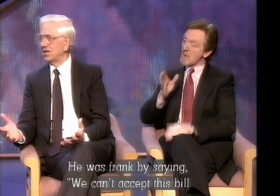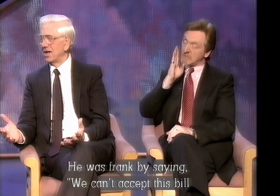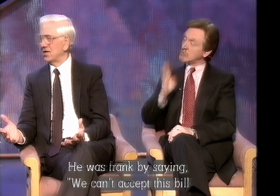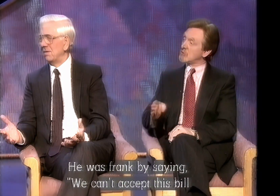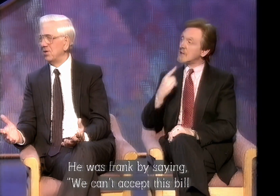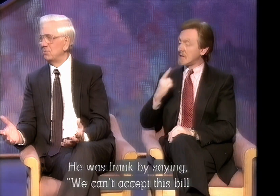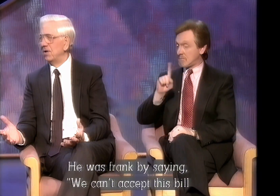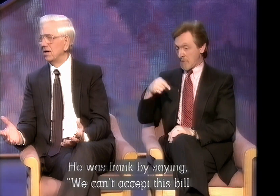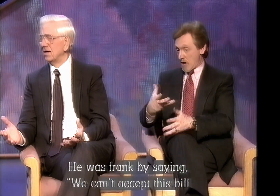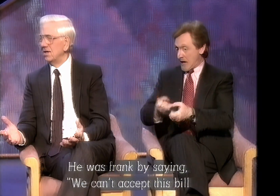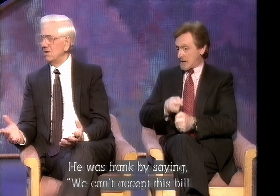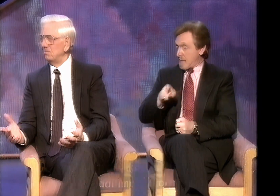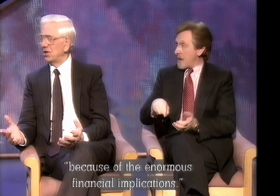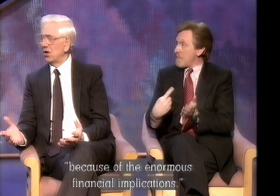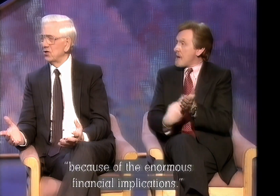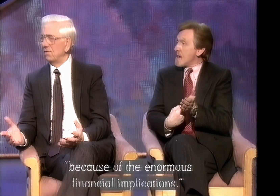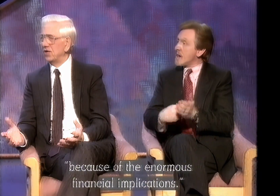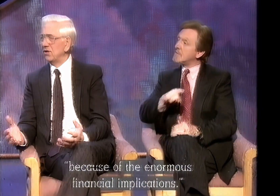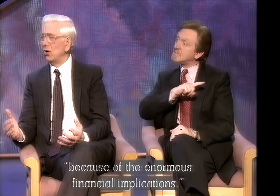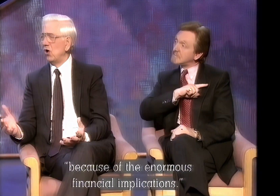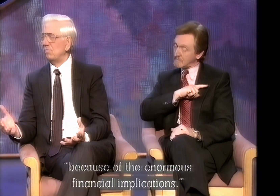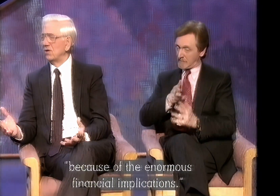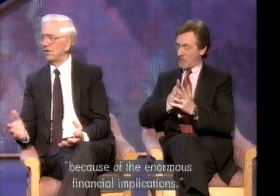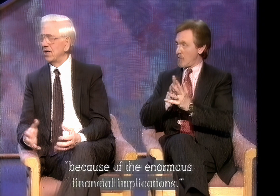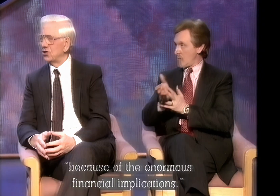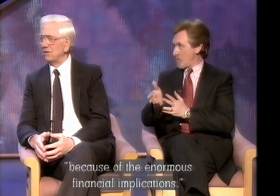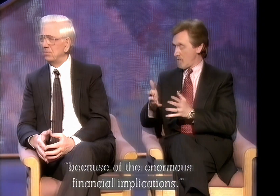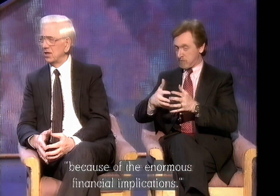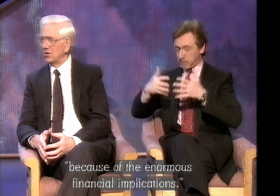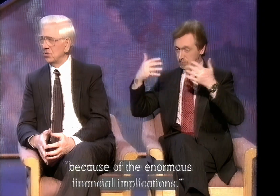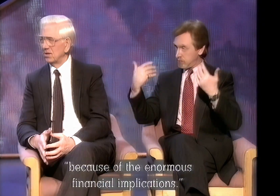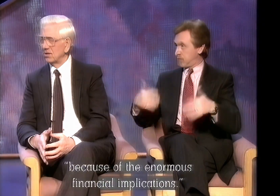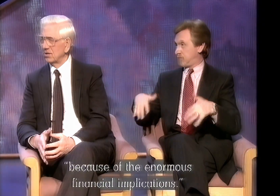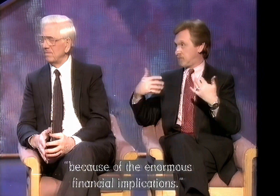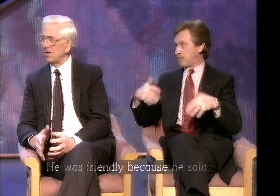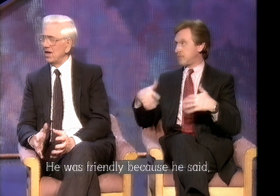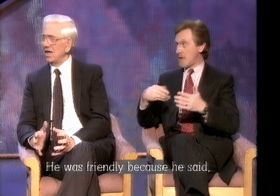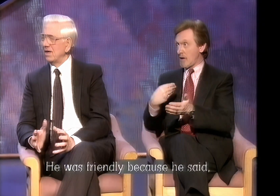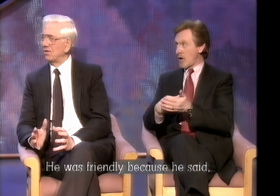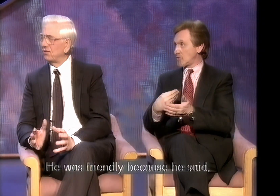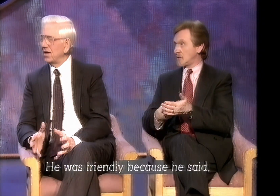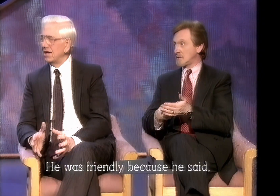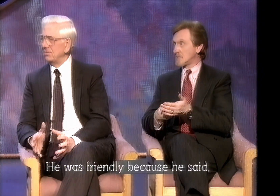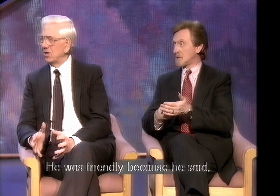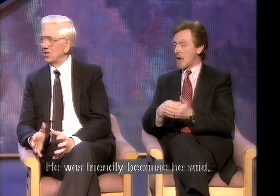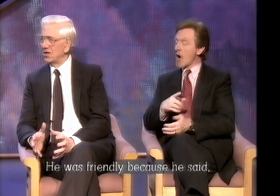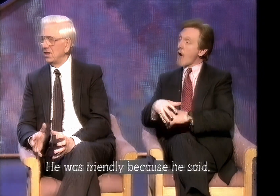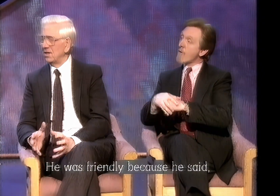accept this bill because of the enormous financial implications. He was friendly because he said